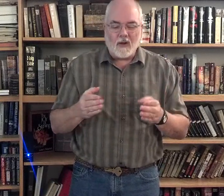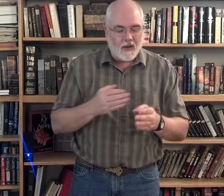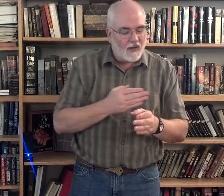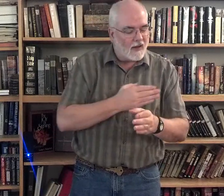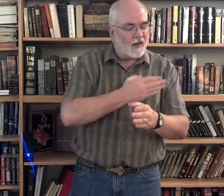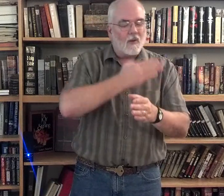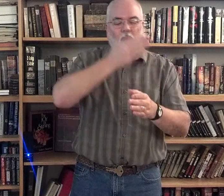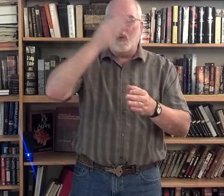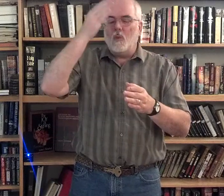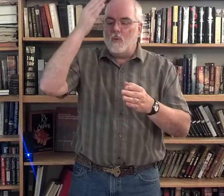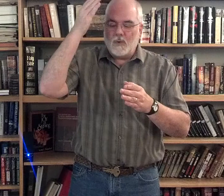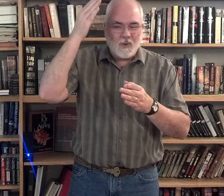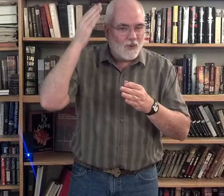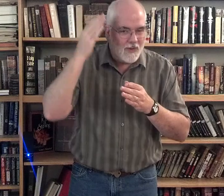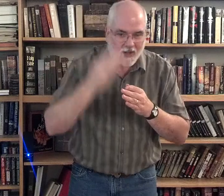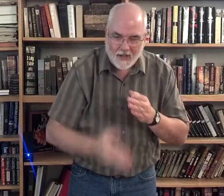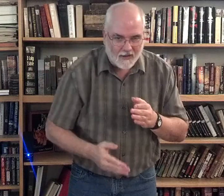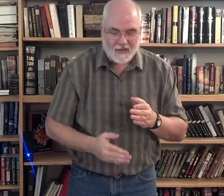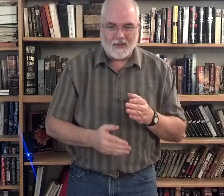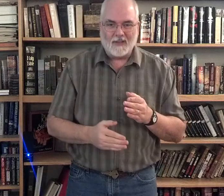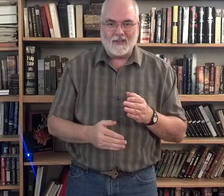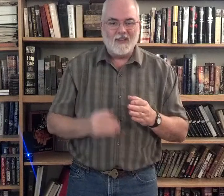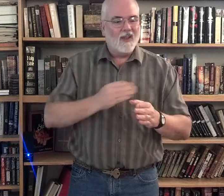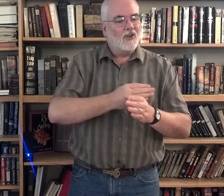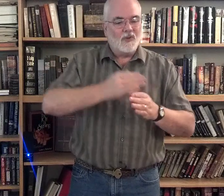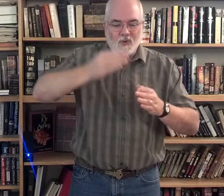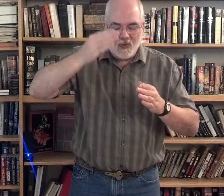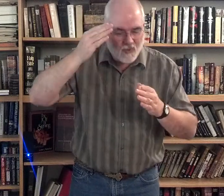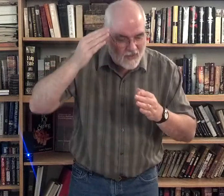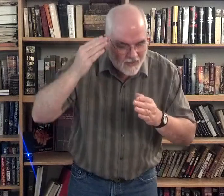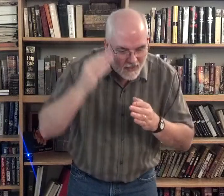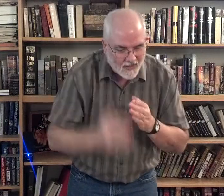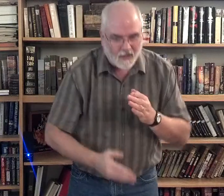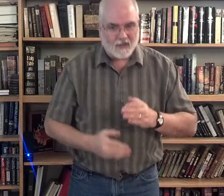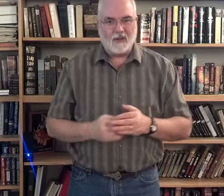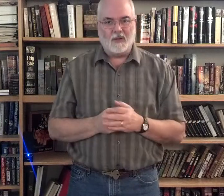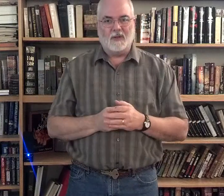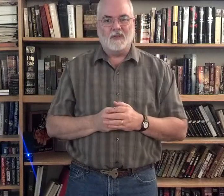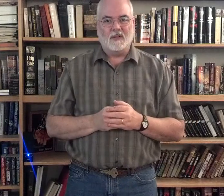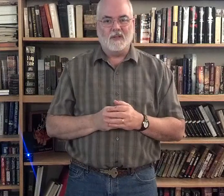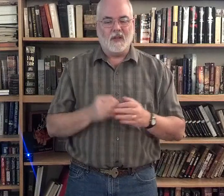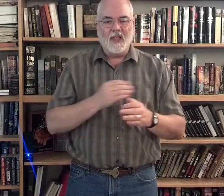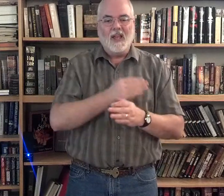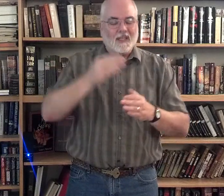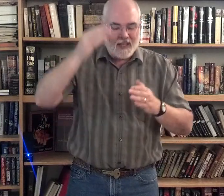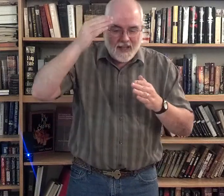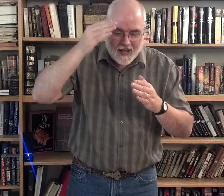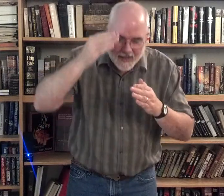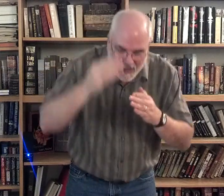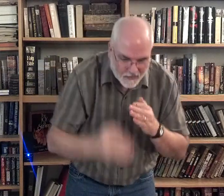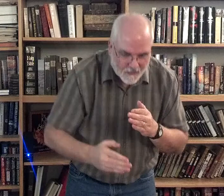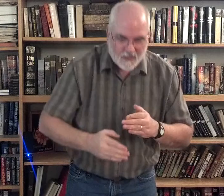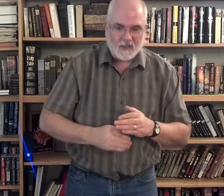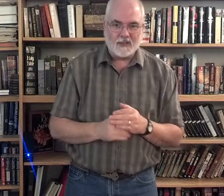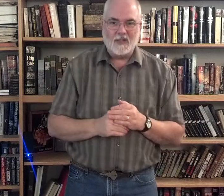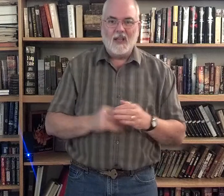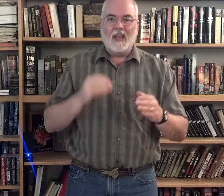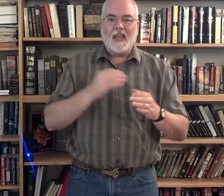end. To the end. To the end. Okay. See that emphasis? That's